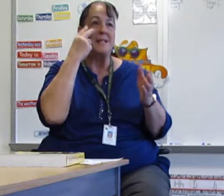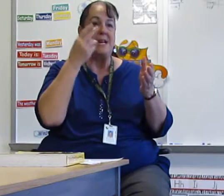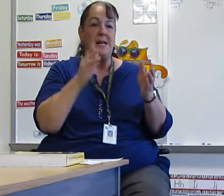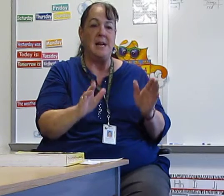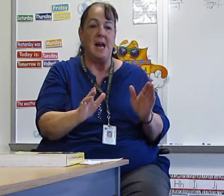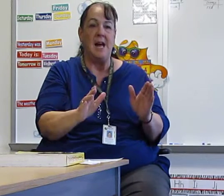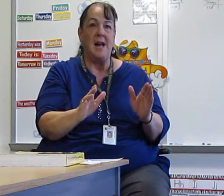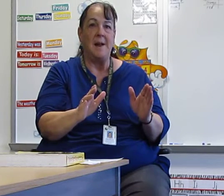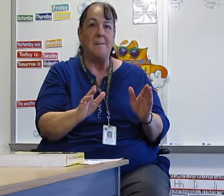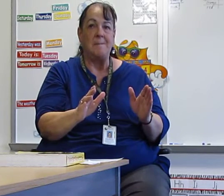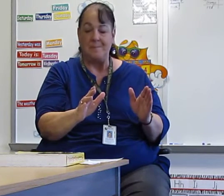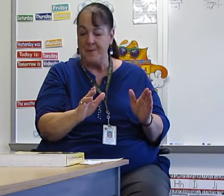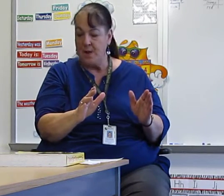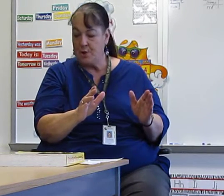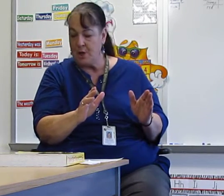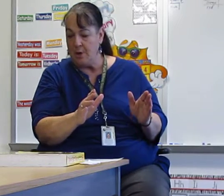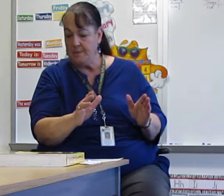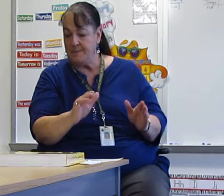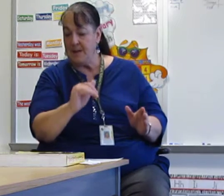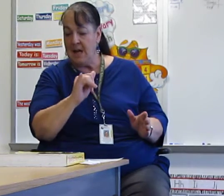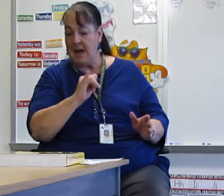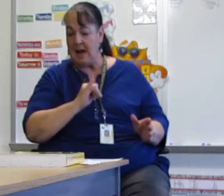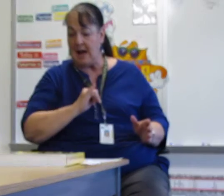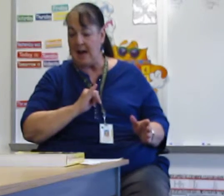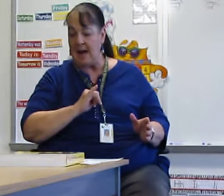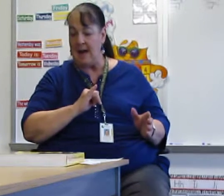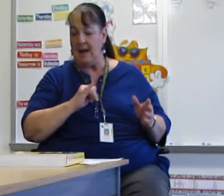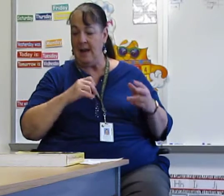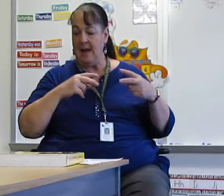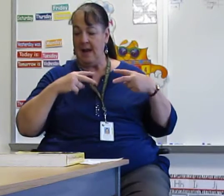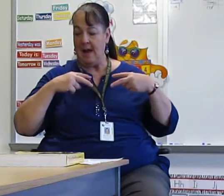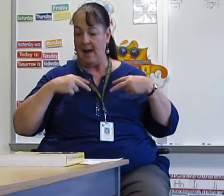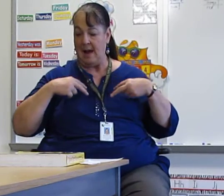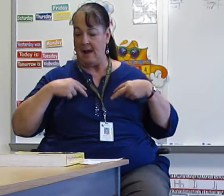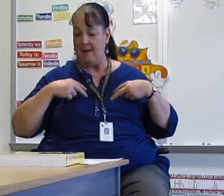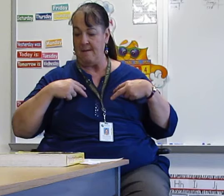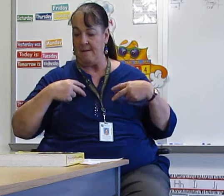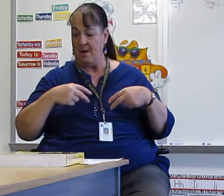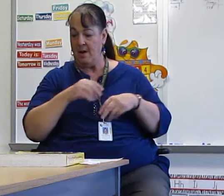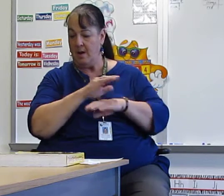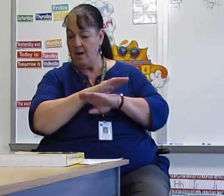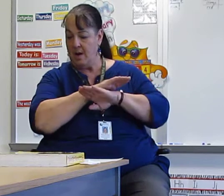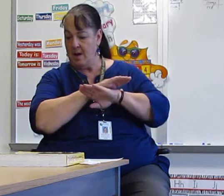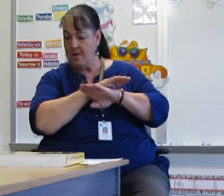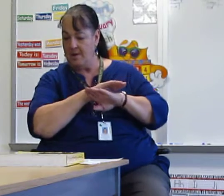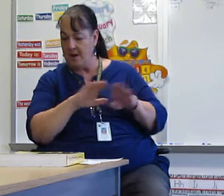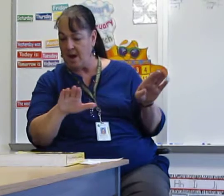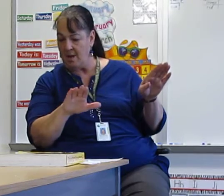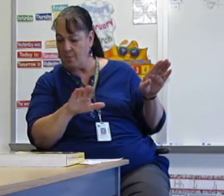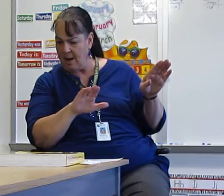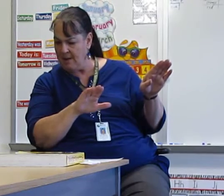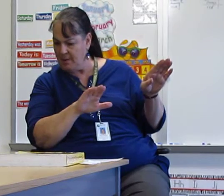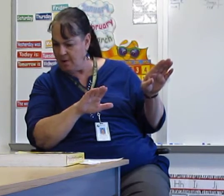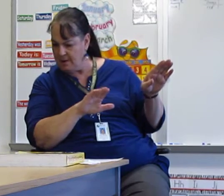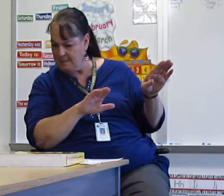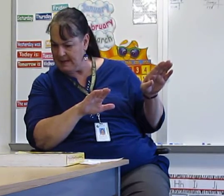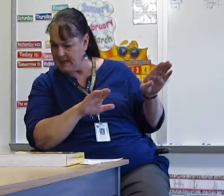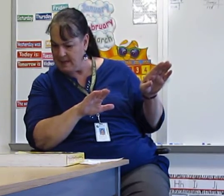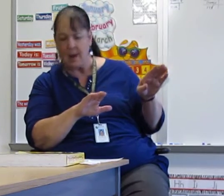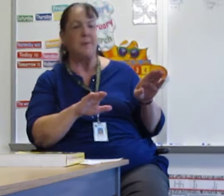Seen. So, I have not. Where in the world is my sentence? Oh,